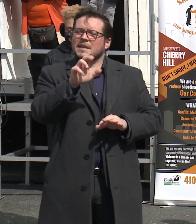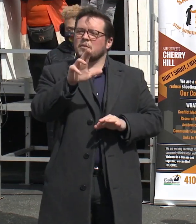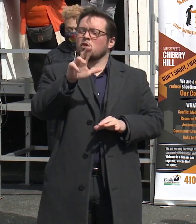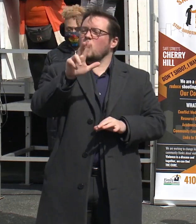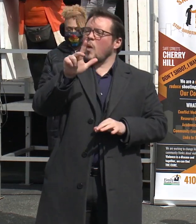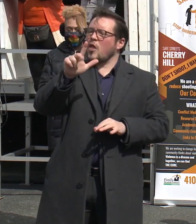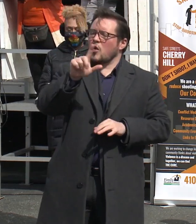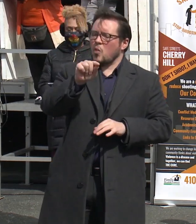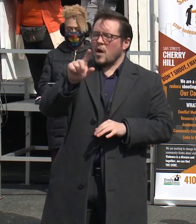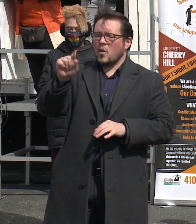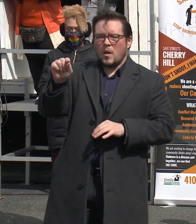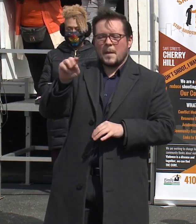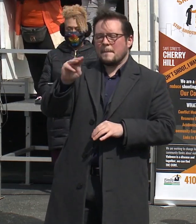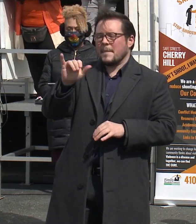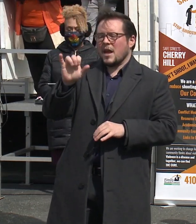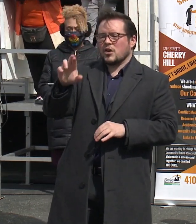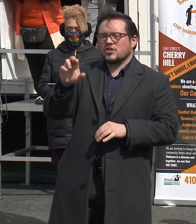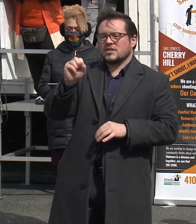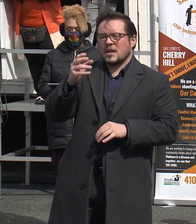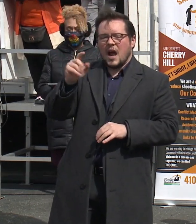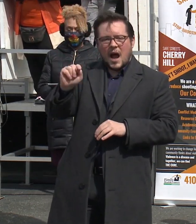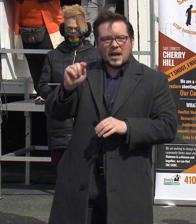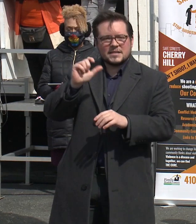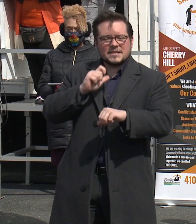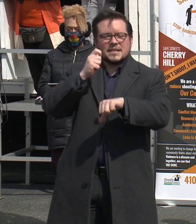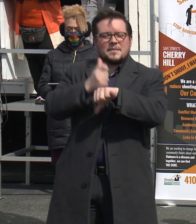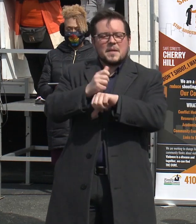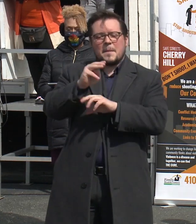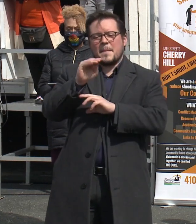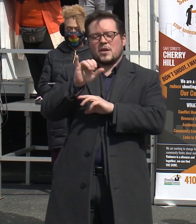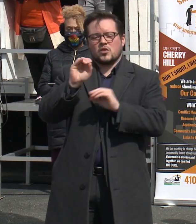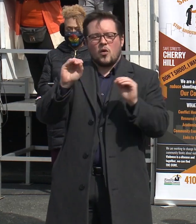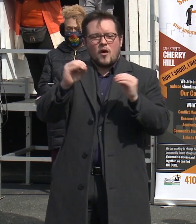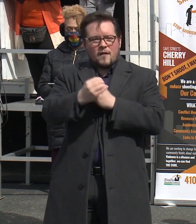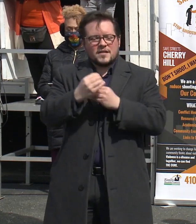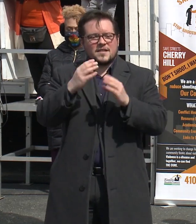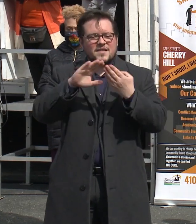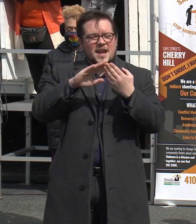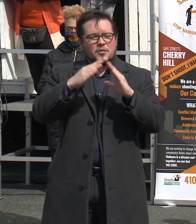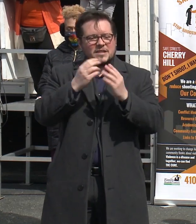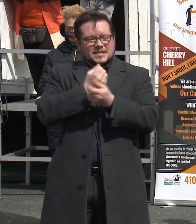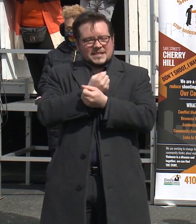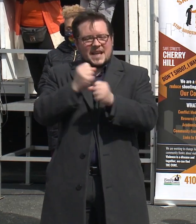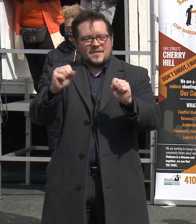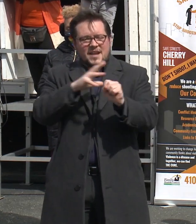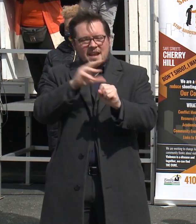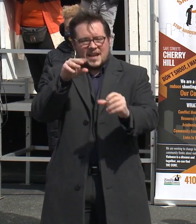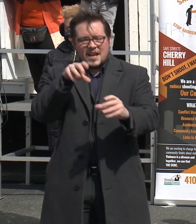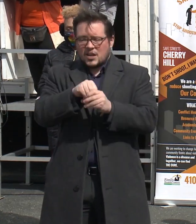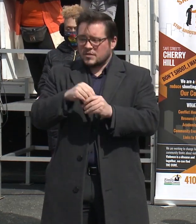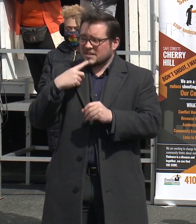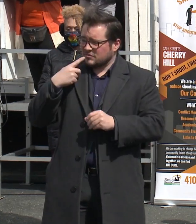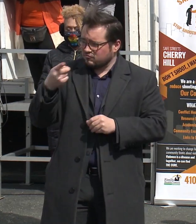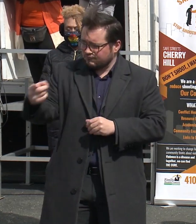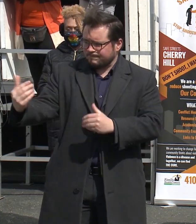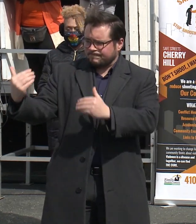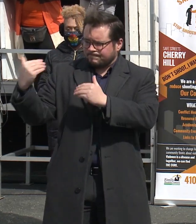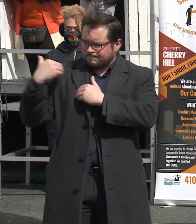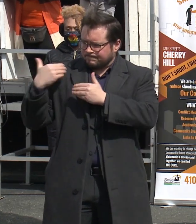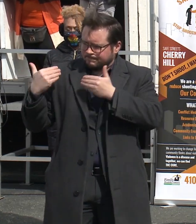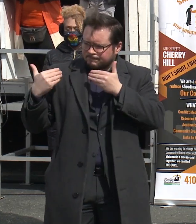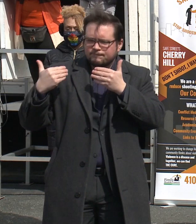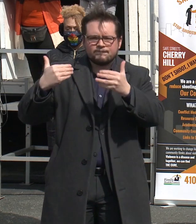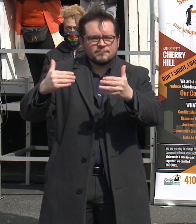Mayor Scott established the Mayor's Office of Neighborhood Safety and Engagement and charged that office with leading citywide efforts in addressing